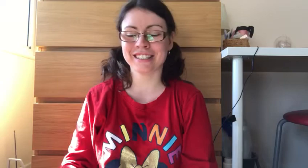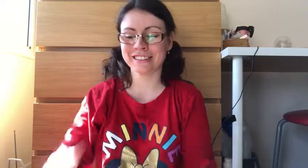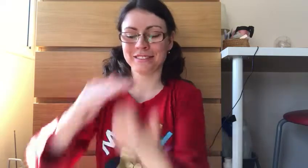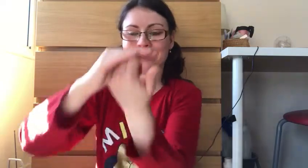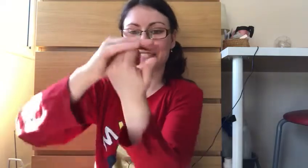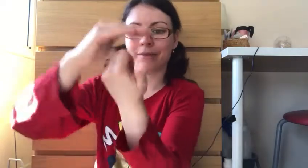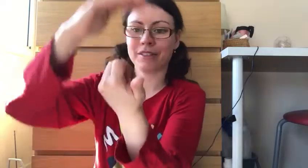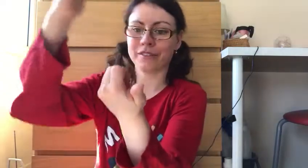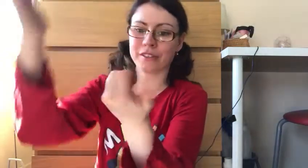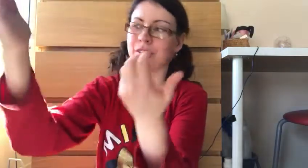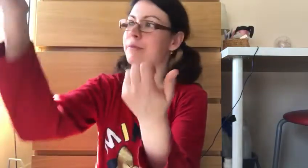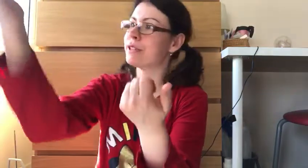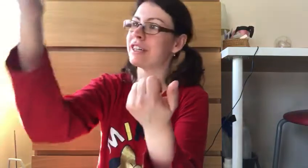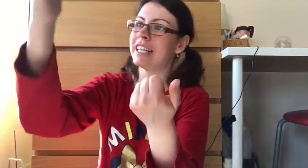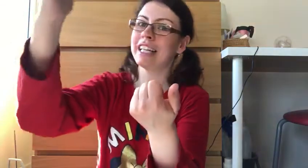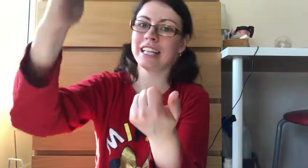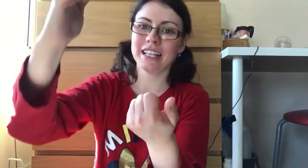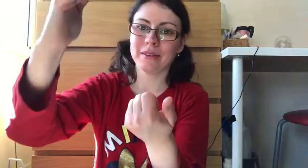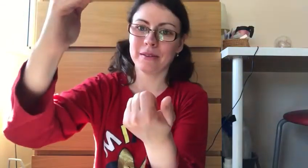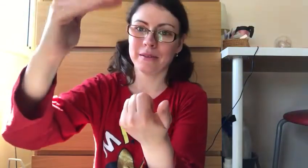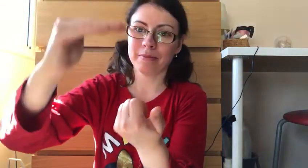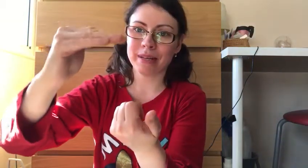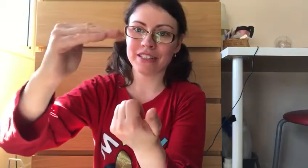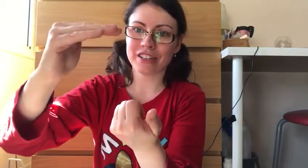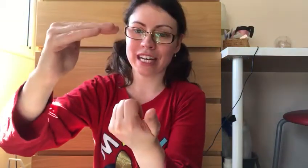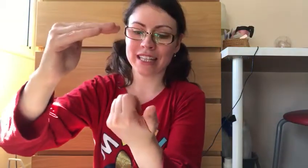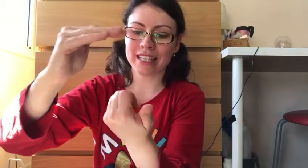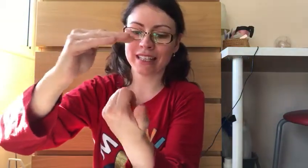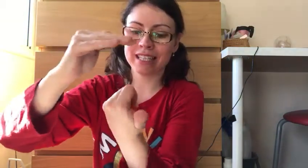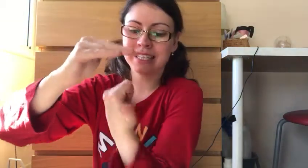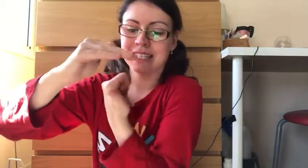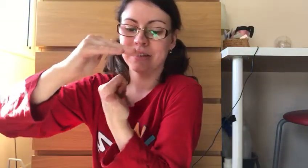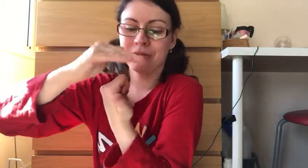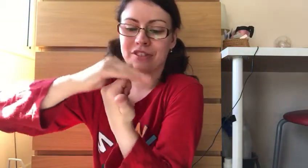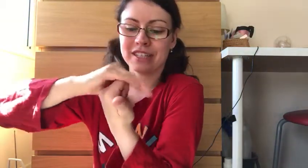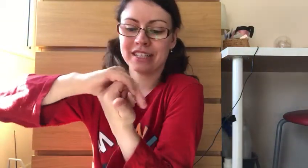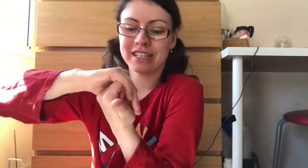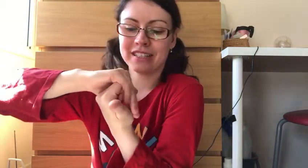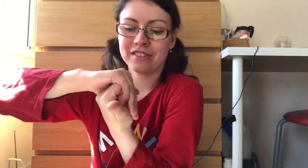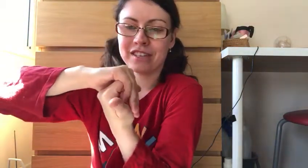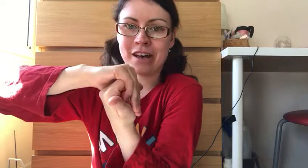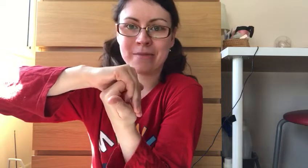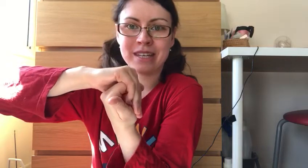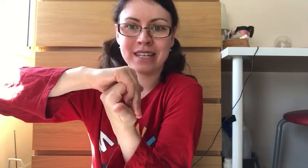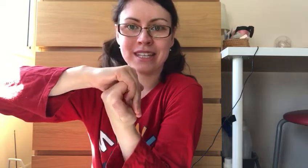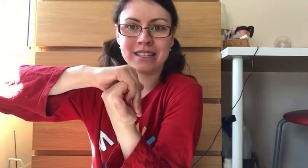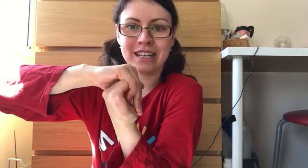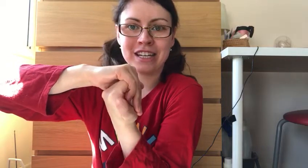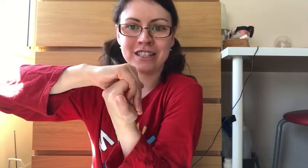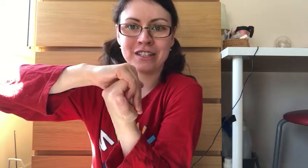beautiful. So you put your bend your hand like this, you put your other hand on top, turtle,